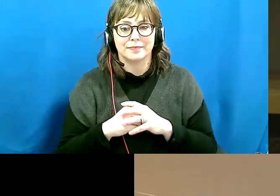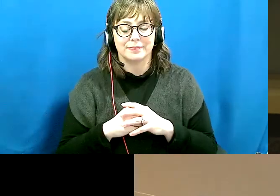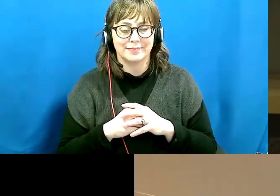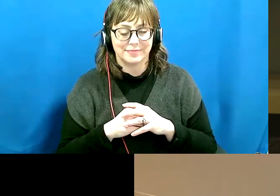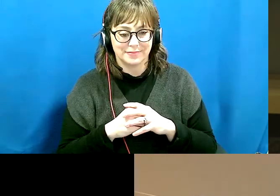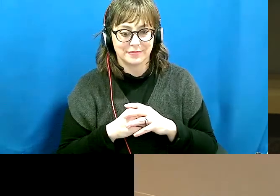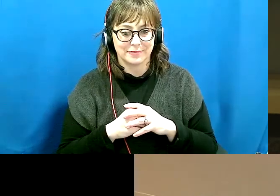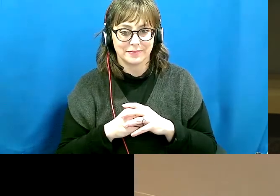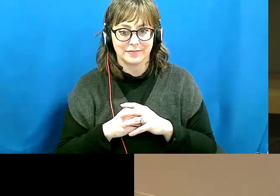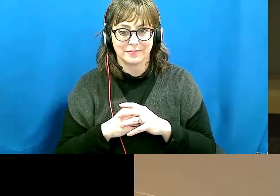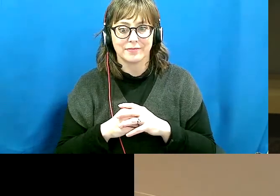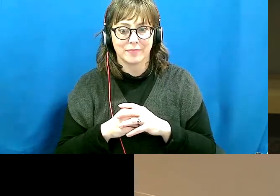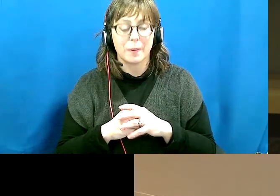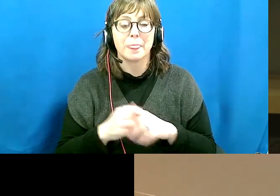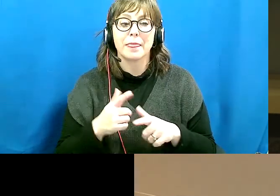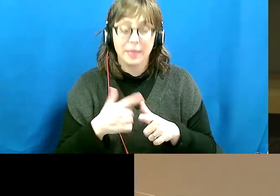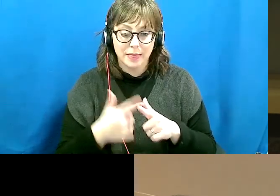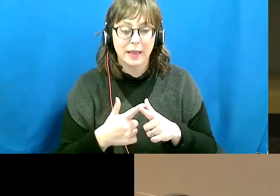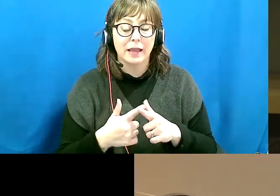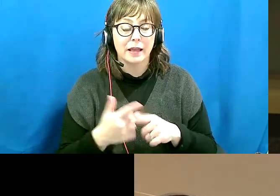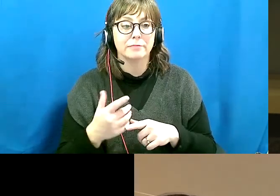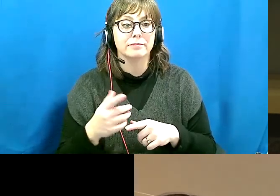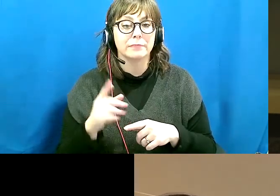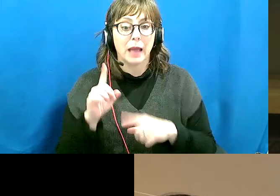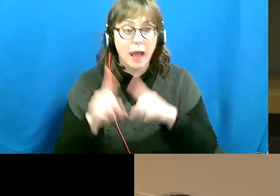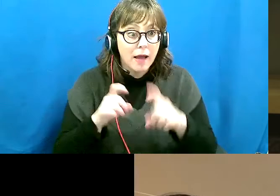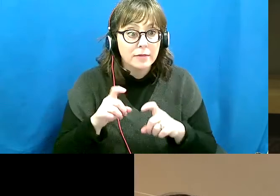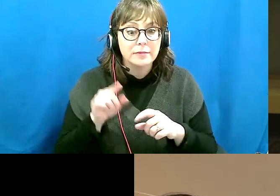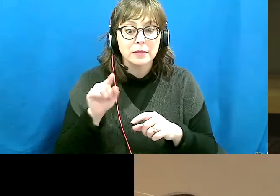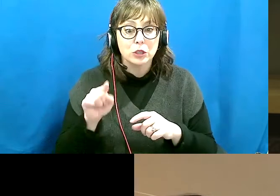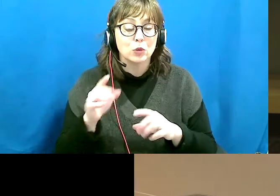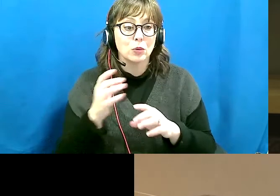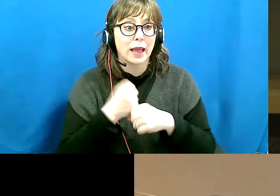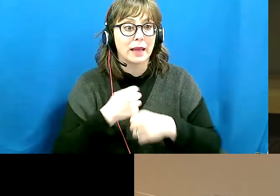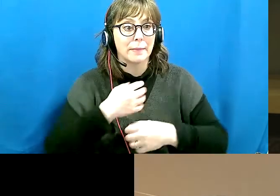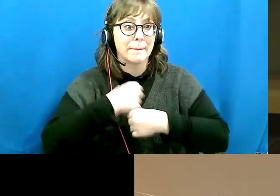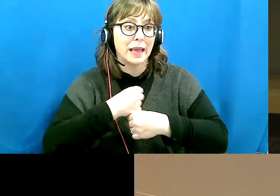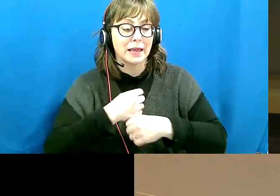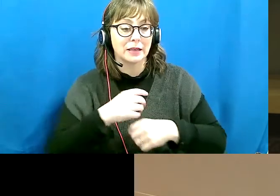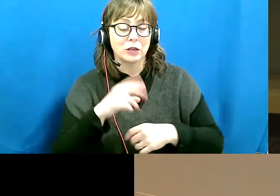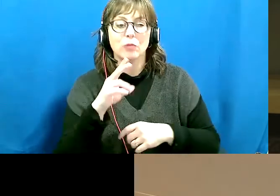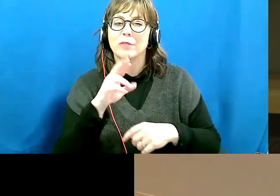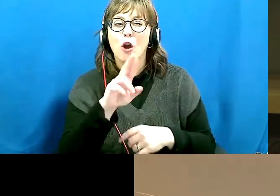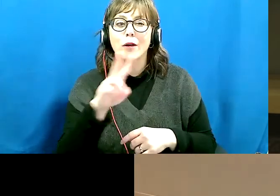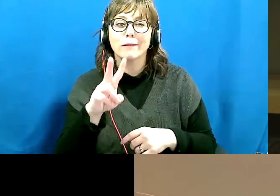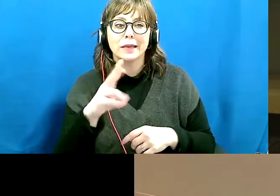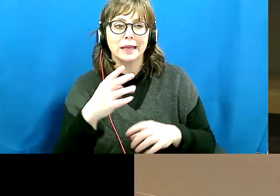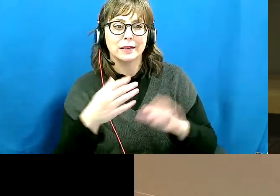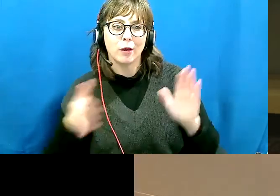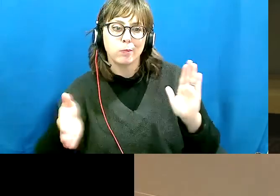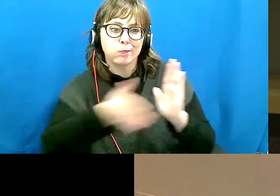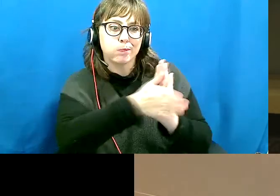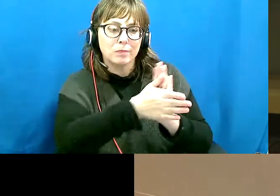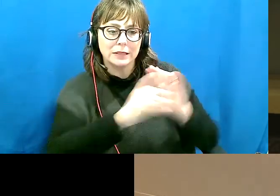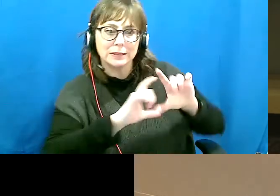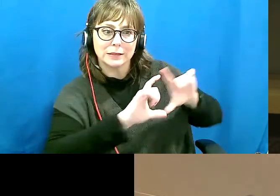me asked about, do think you could put some signs on the side of the RV? Plus, I